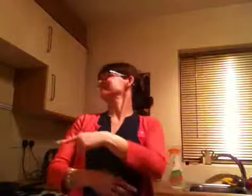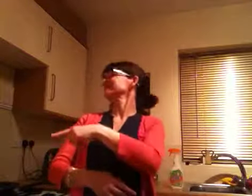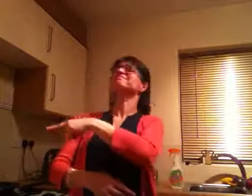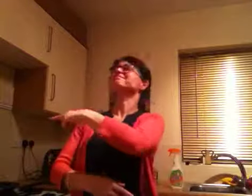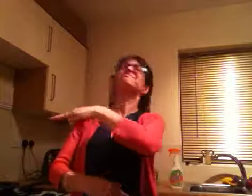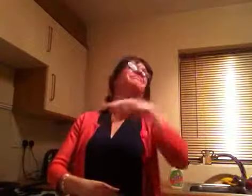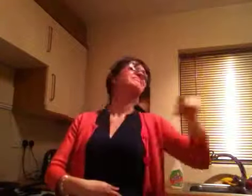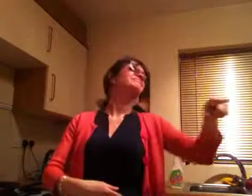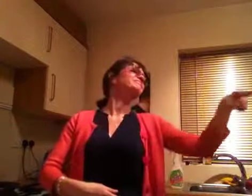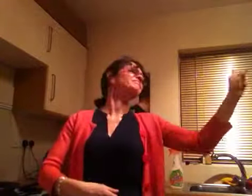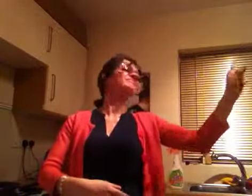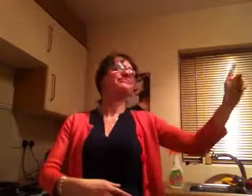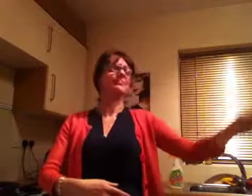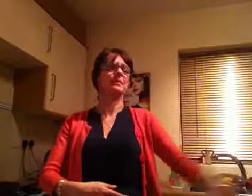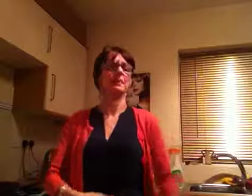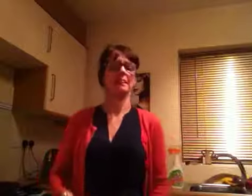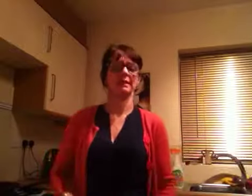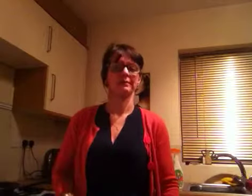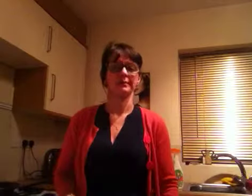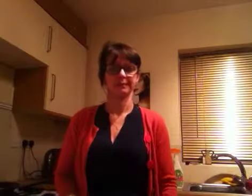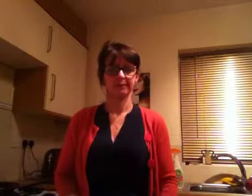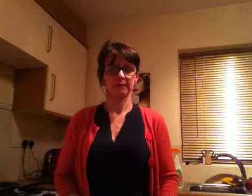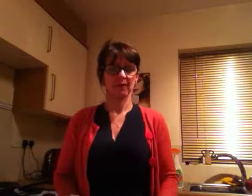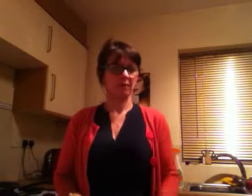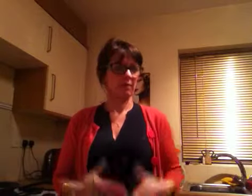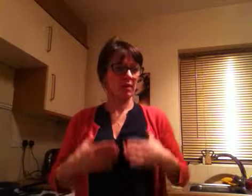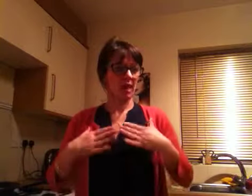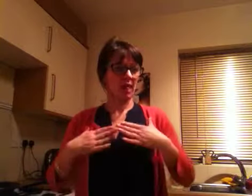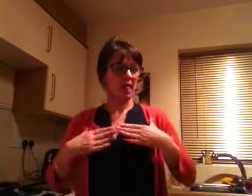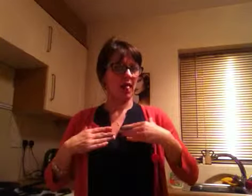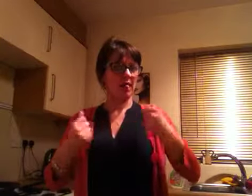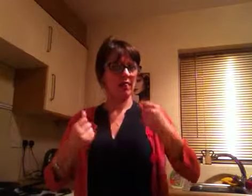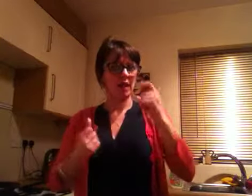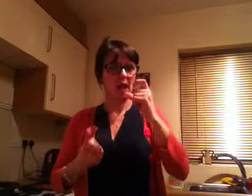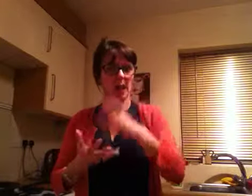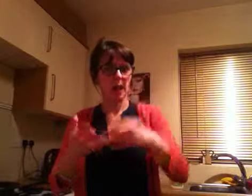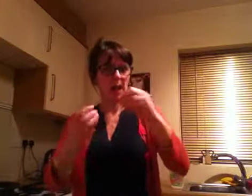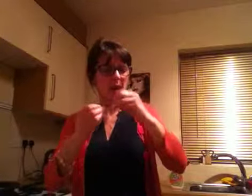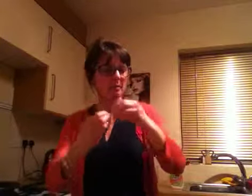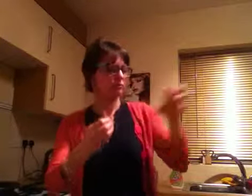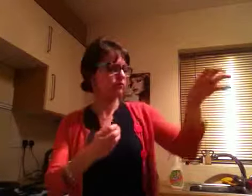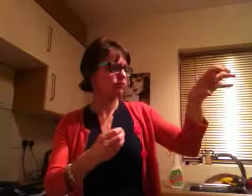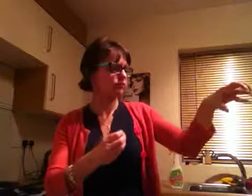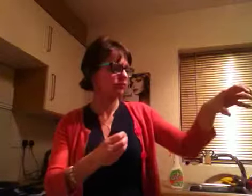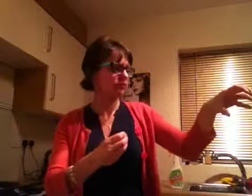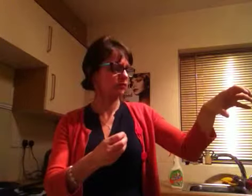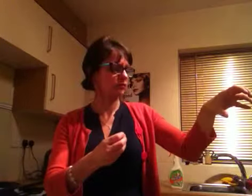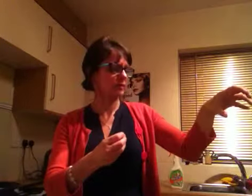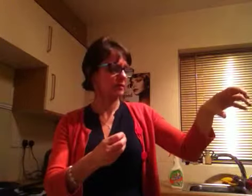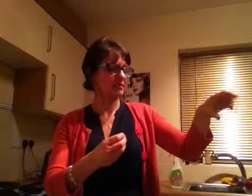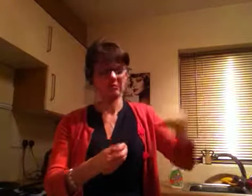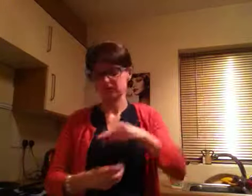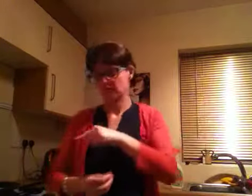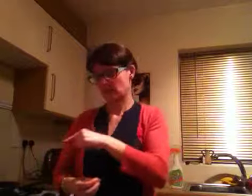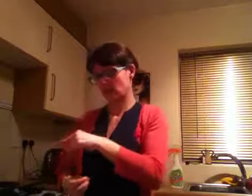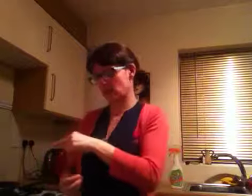As I went off to my health club, Mr Muscle and I would be strangers from now on.